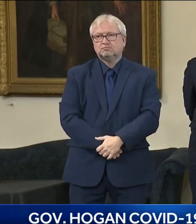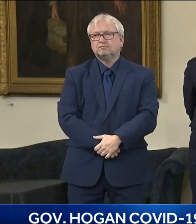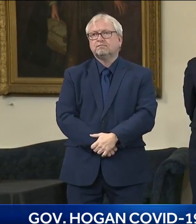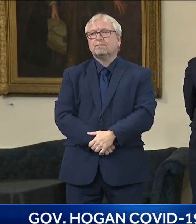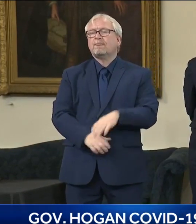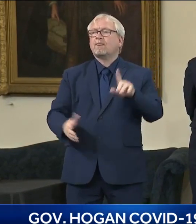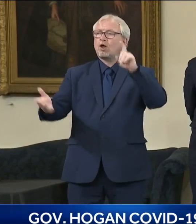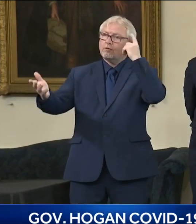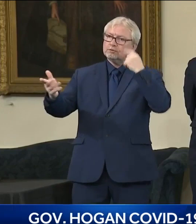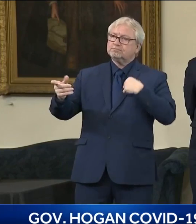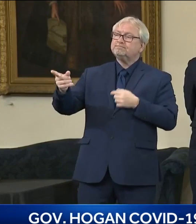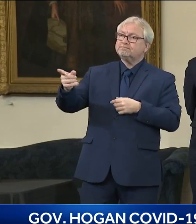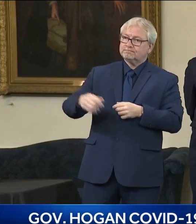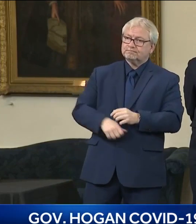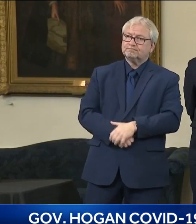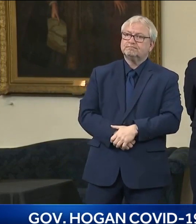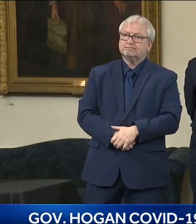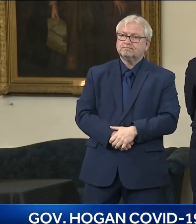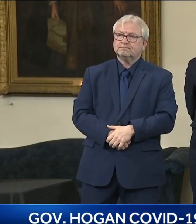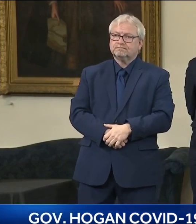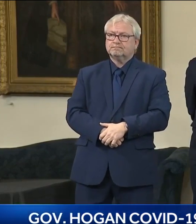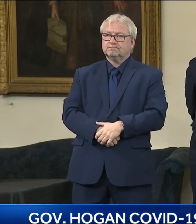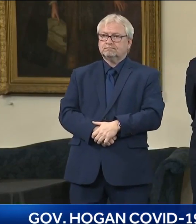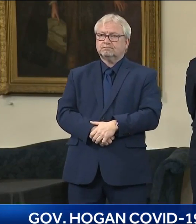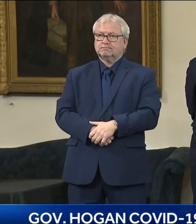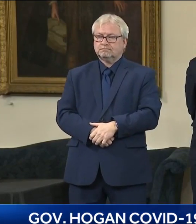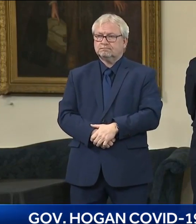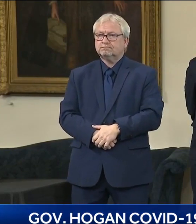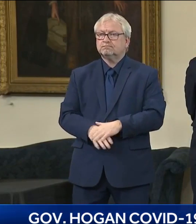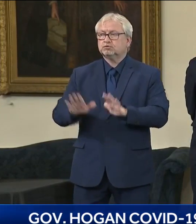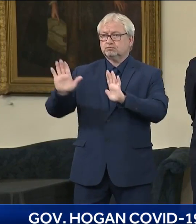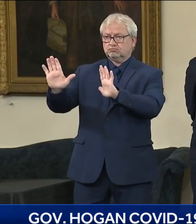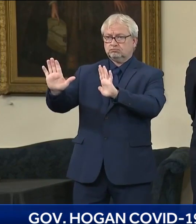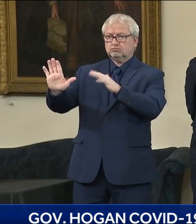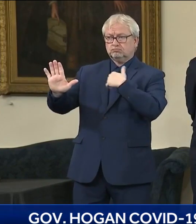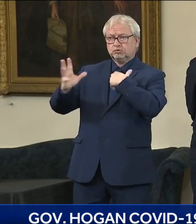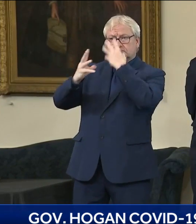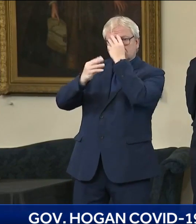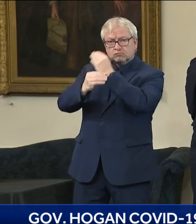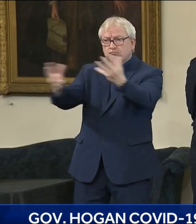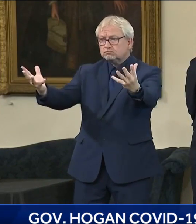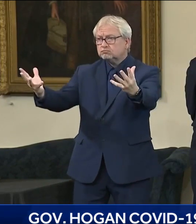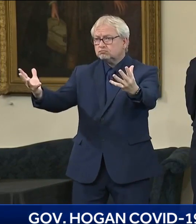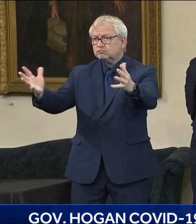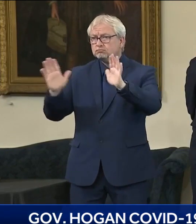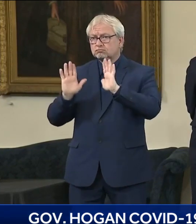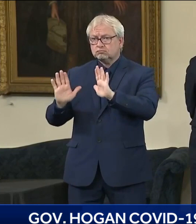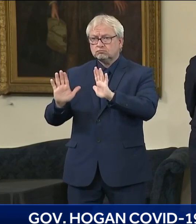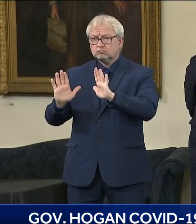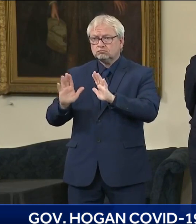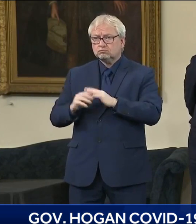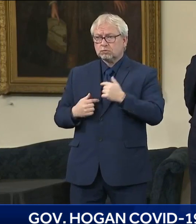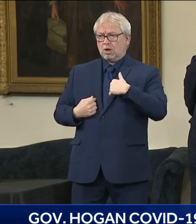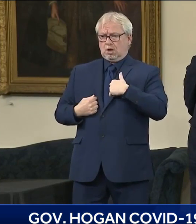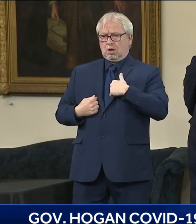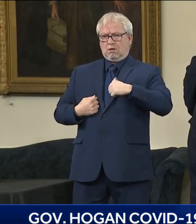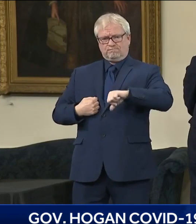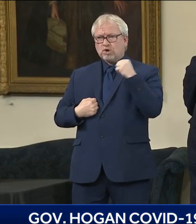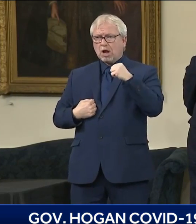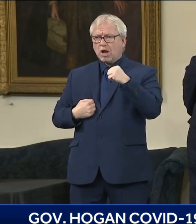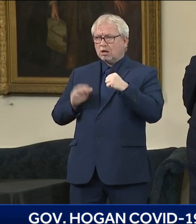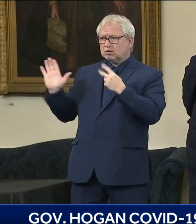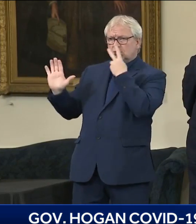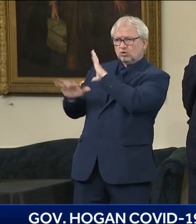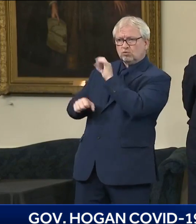– under his leadership, he was on the Operation Warp Speed Board that made these